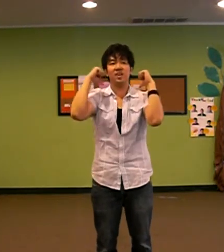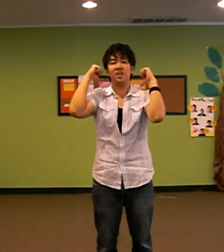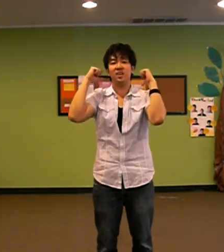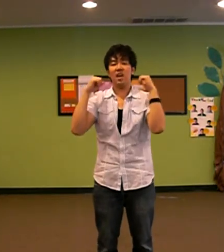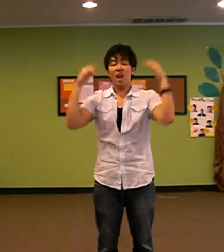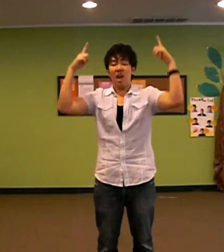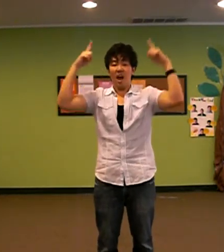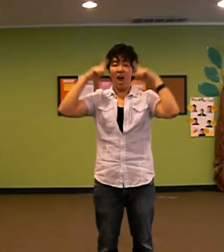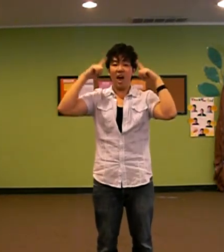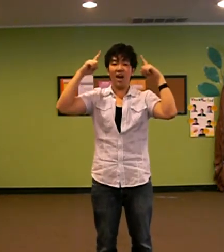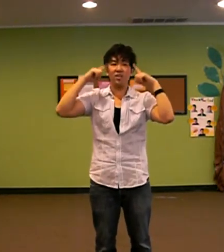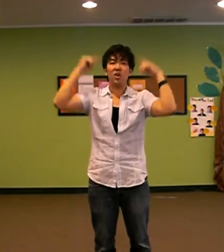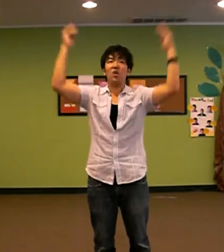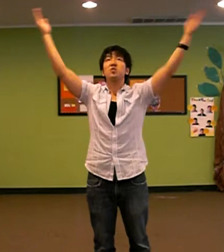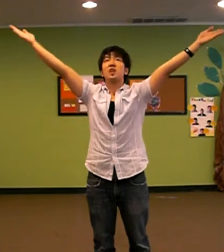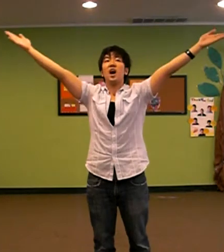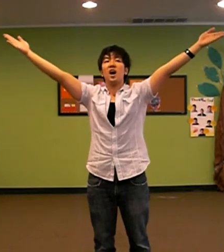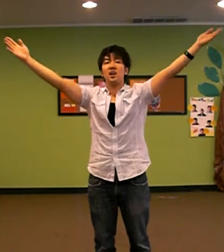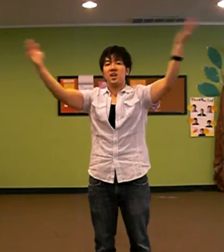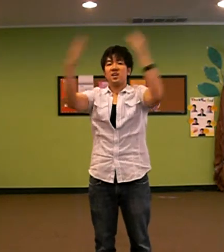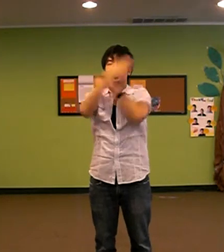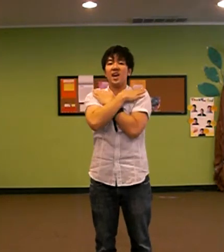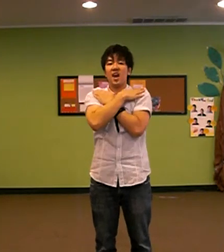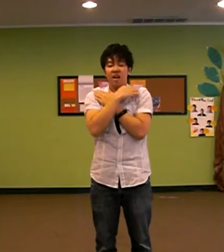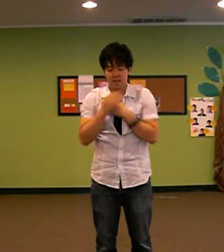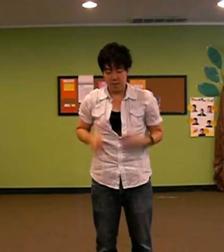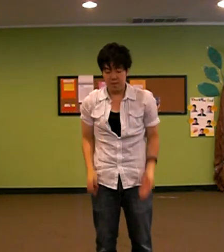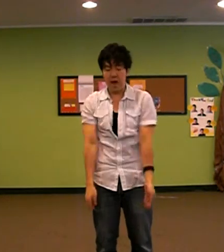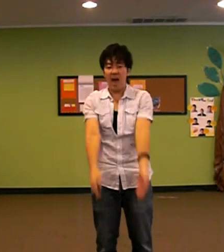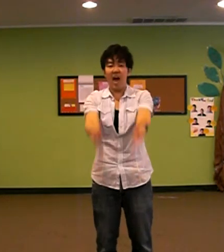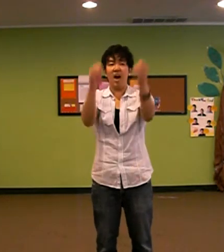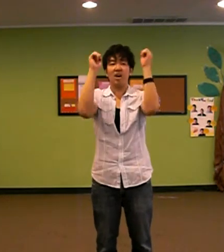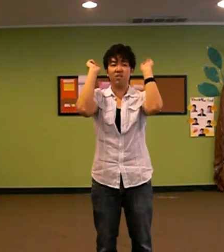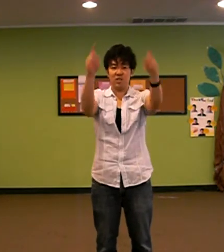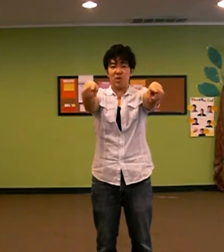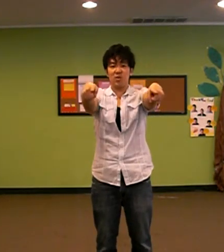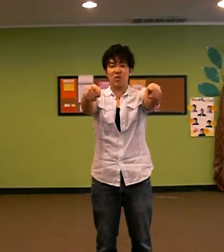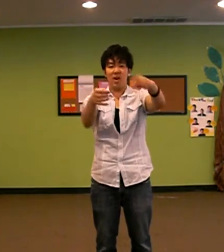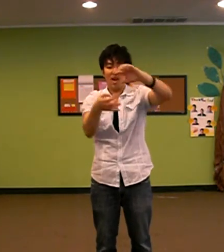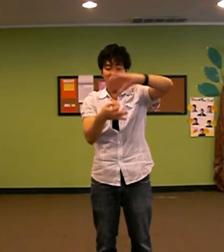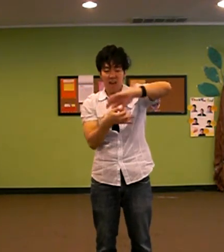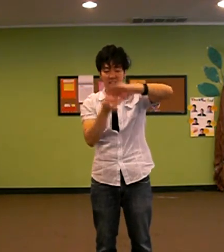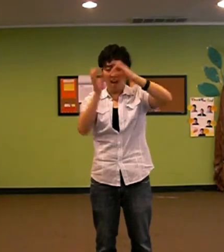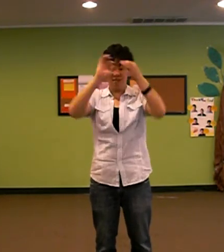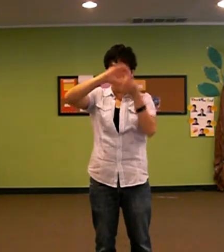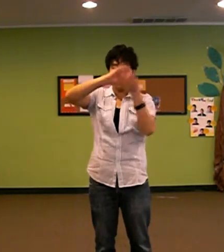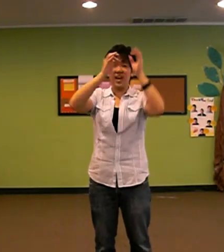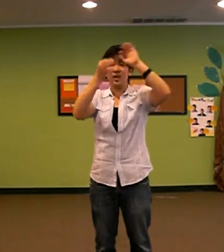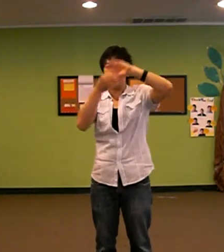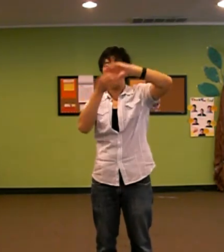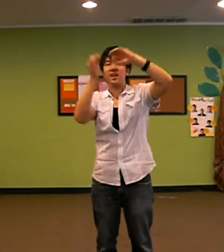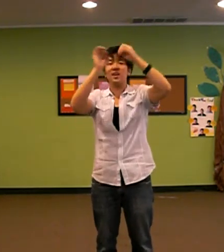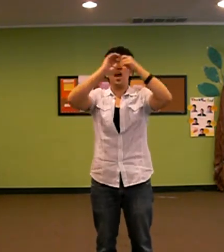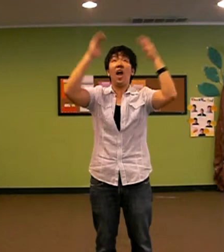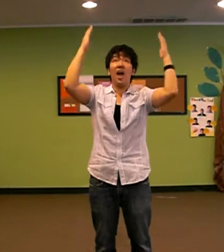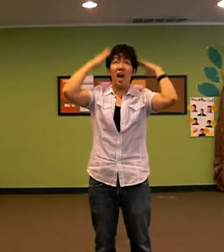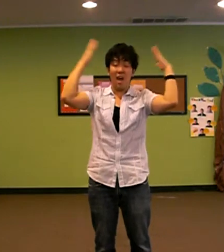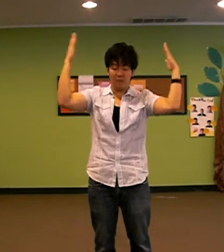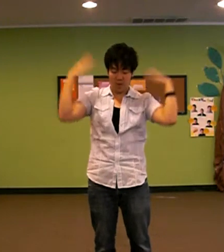I know God cares about you, every little thing, every